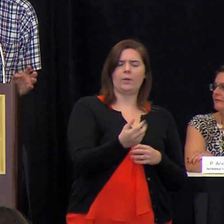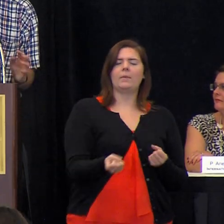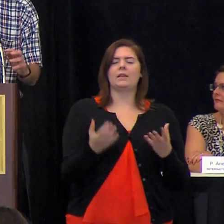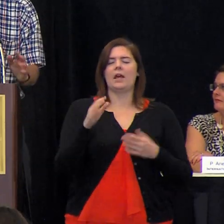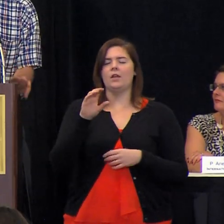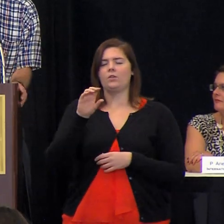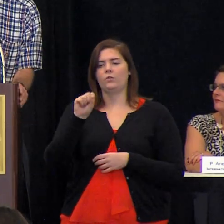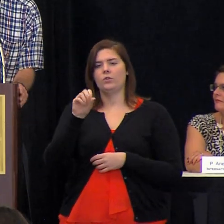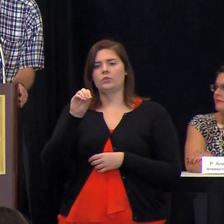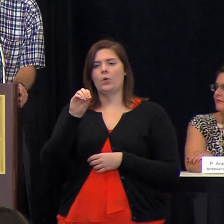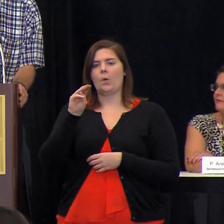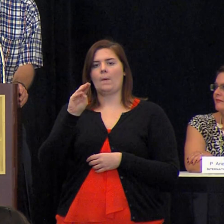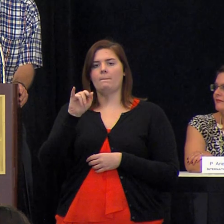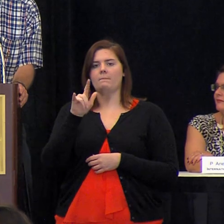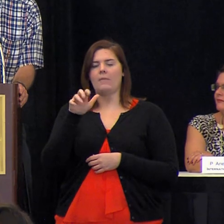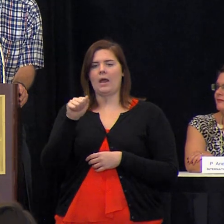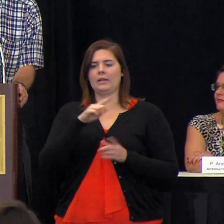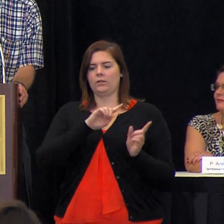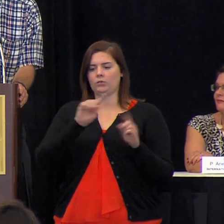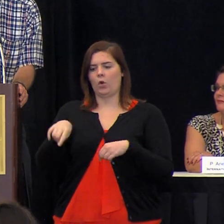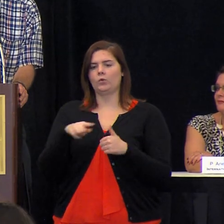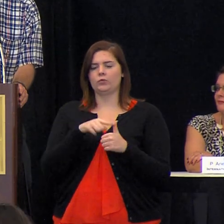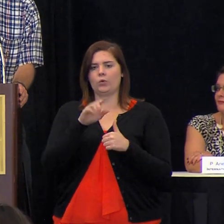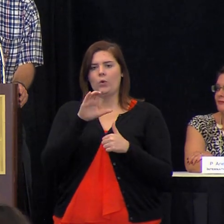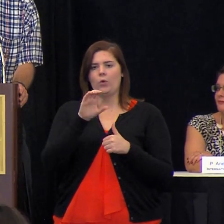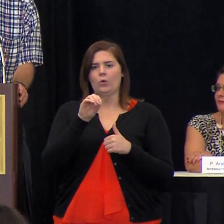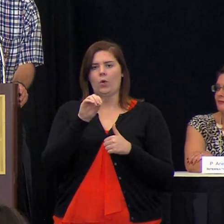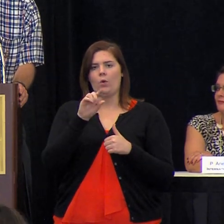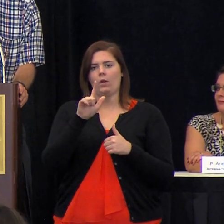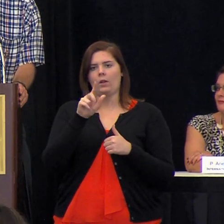relocated to columbus and minneapolis